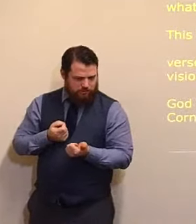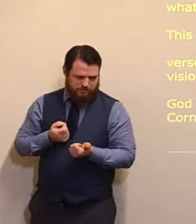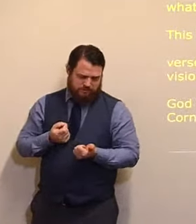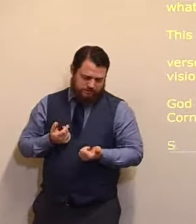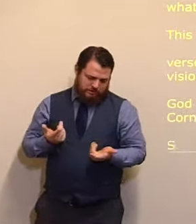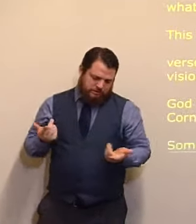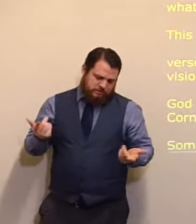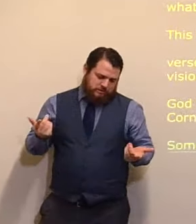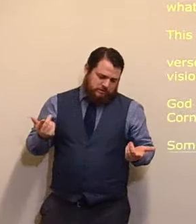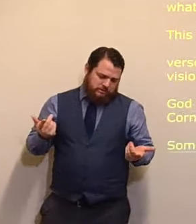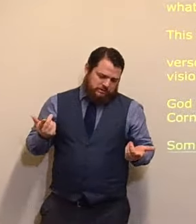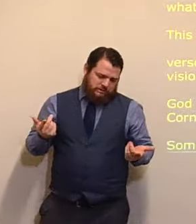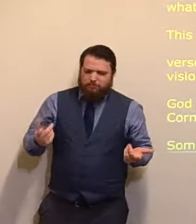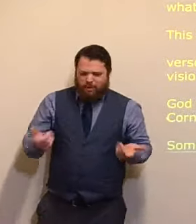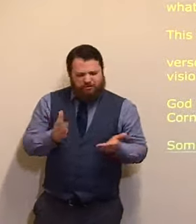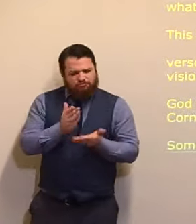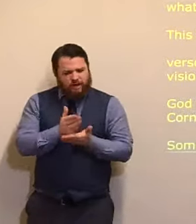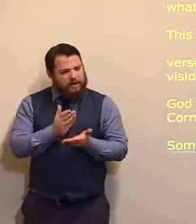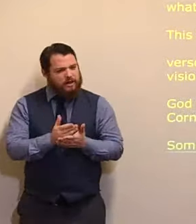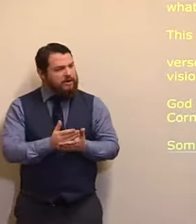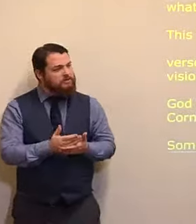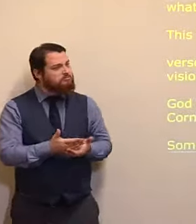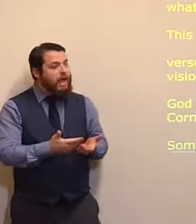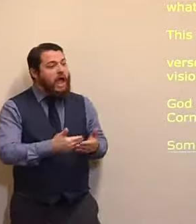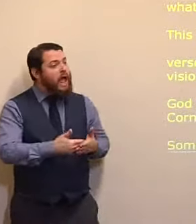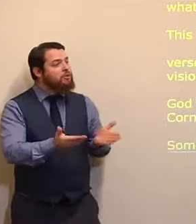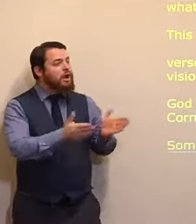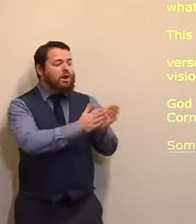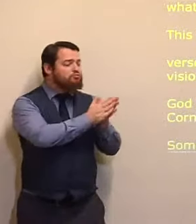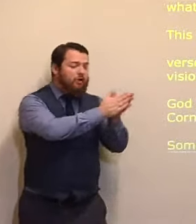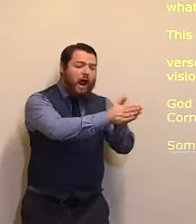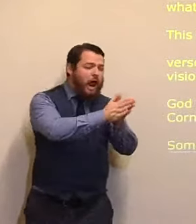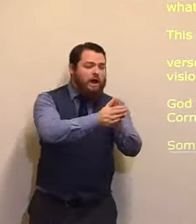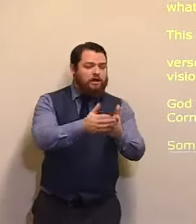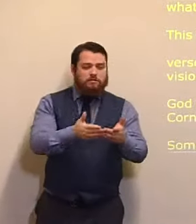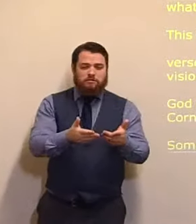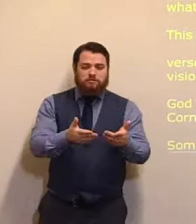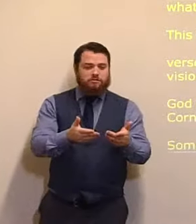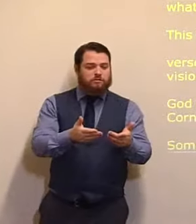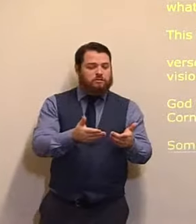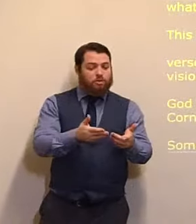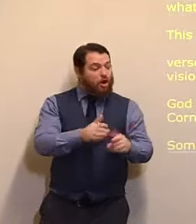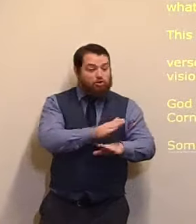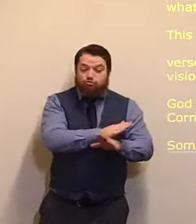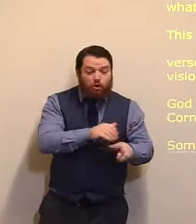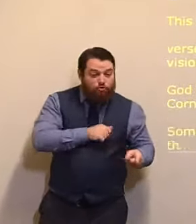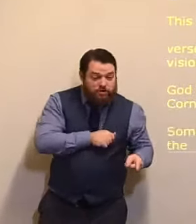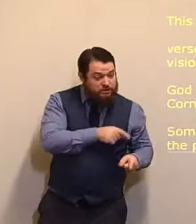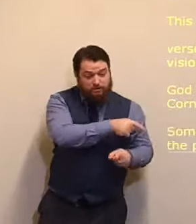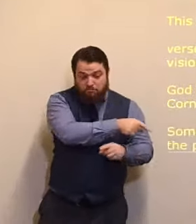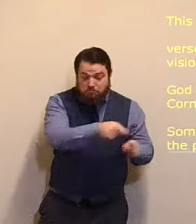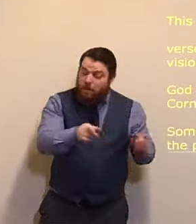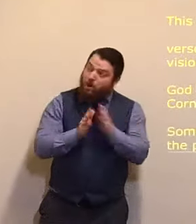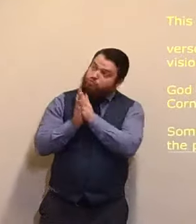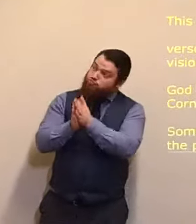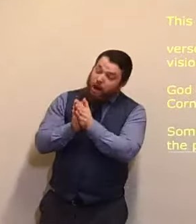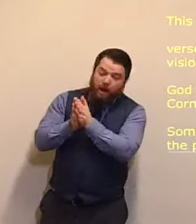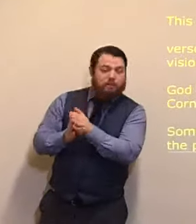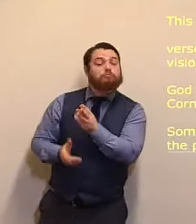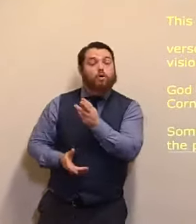non-believers? Yes. Before, you came to, the saving knowledge, of the Lord Jesus Christ, you were unconverted, so, you did